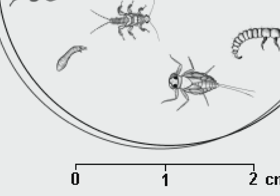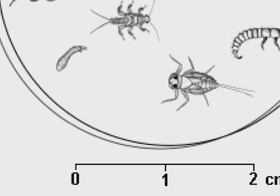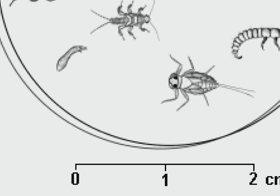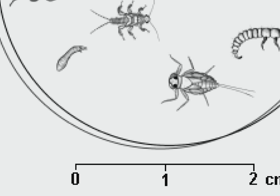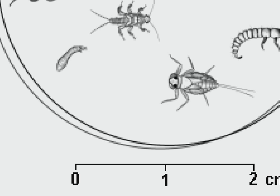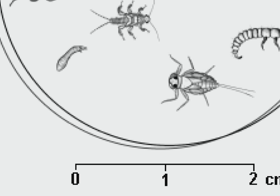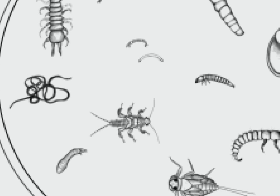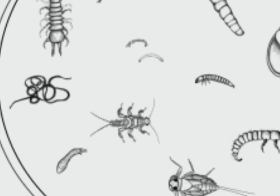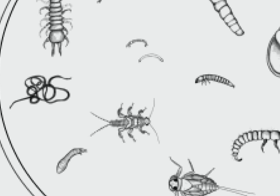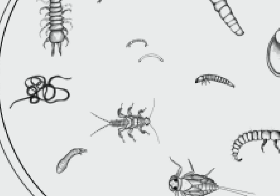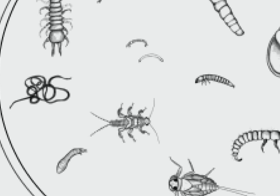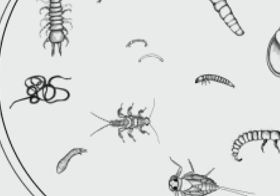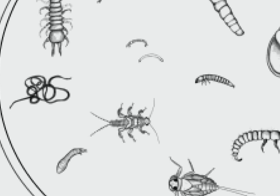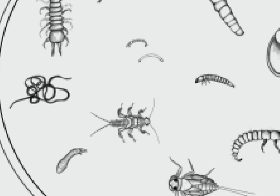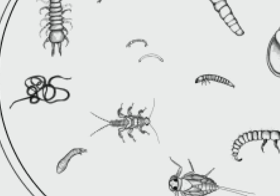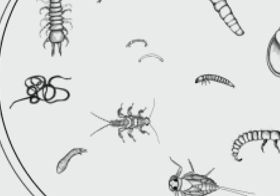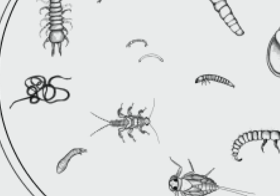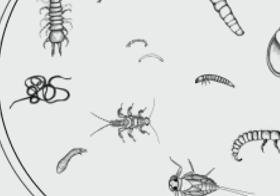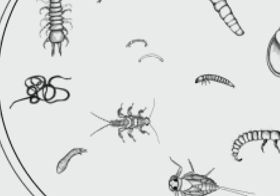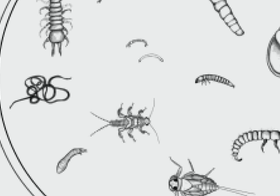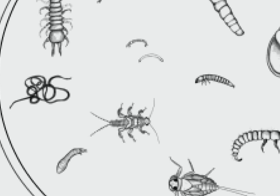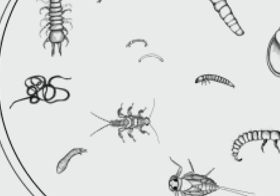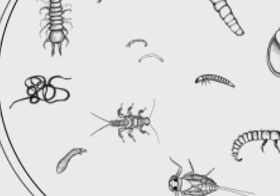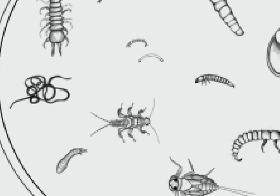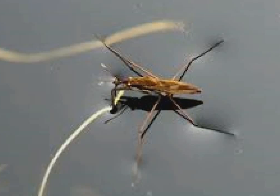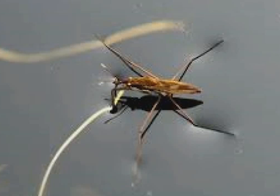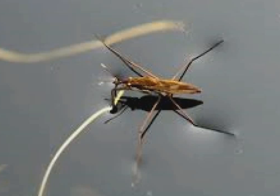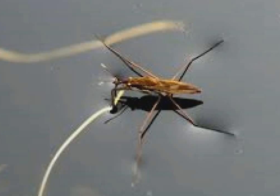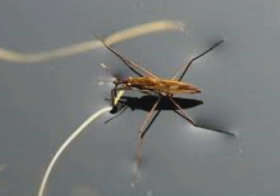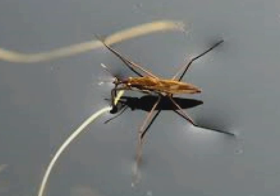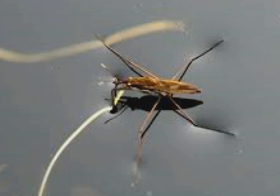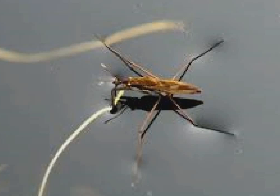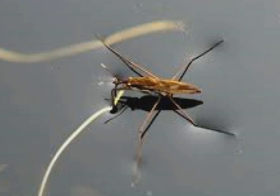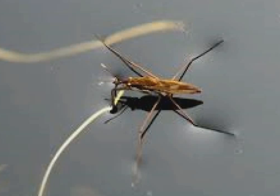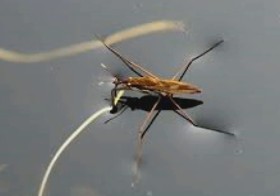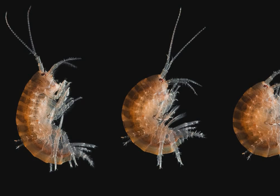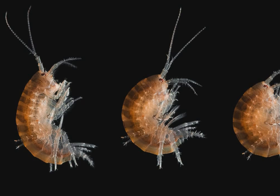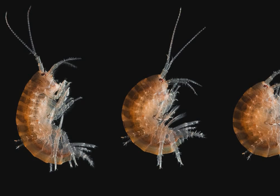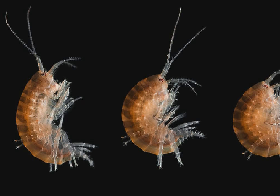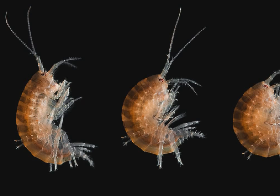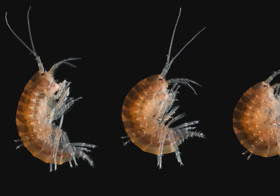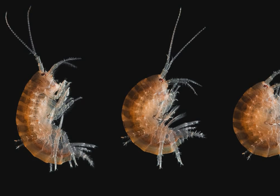that is, little tiny water creatures without a spinal column, like worms or insects.